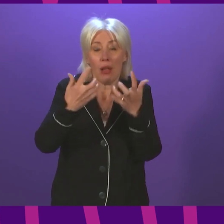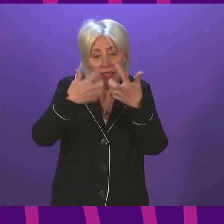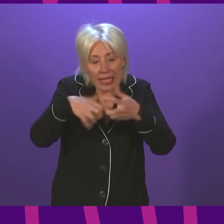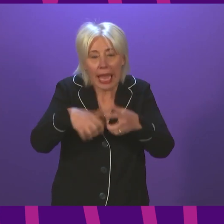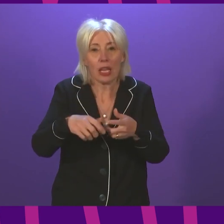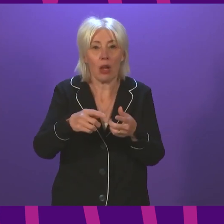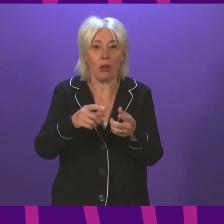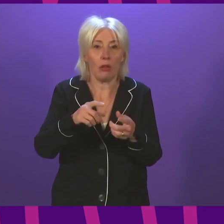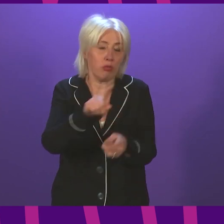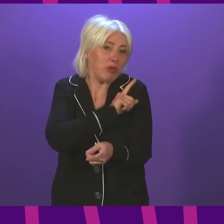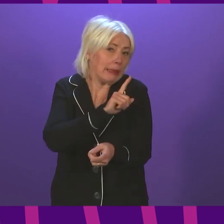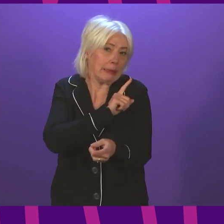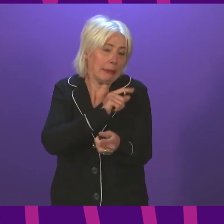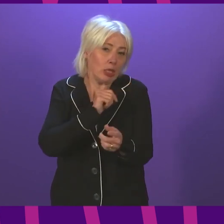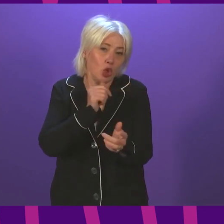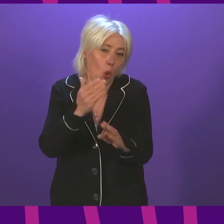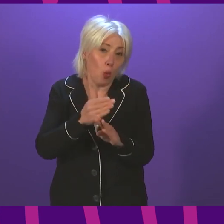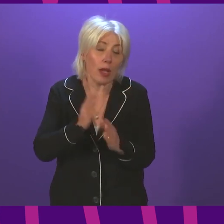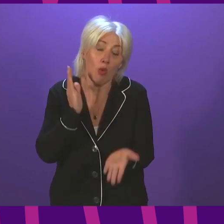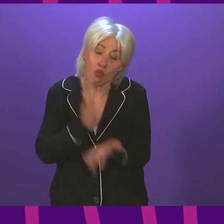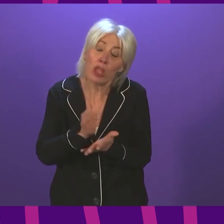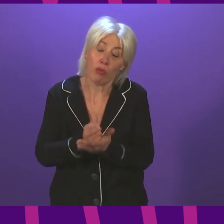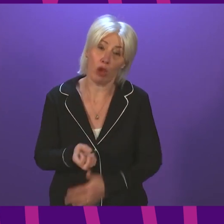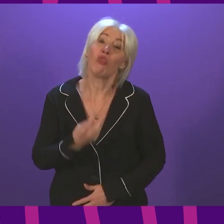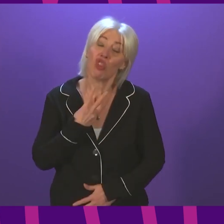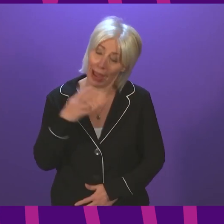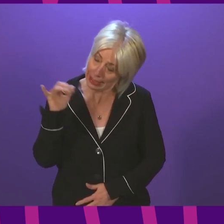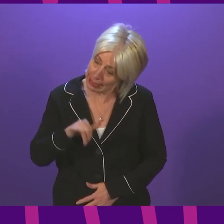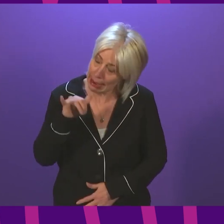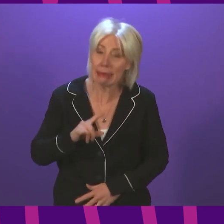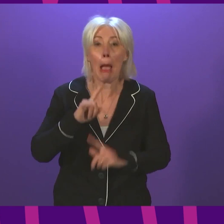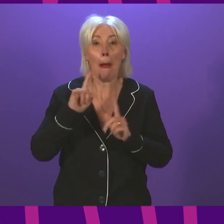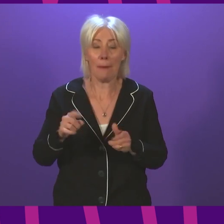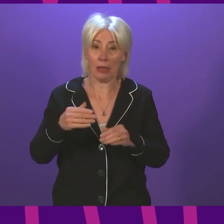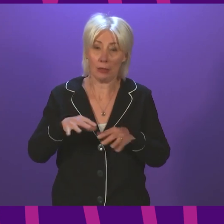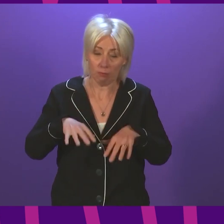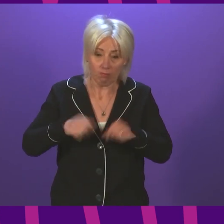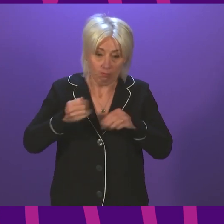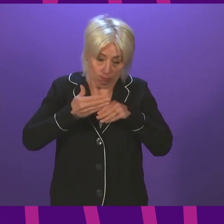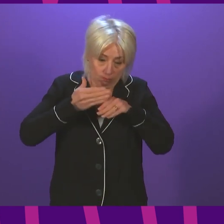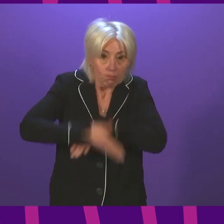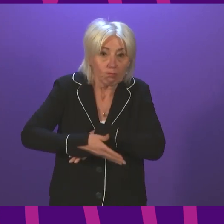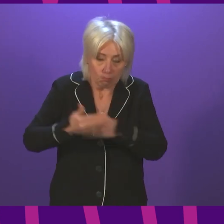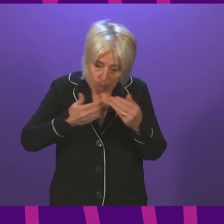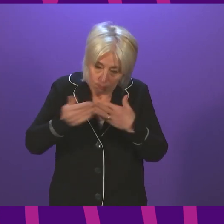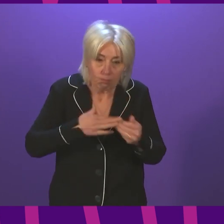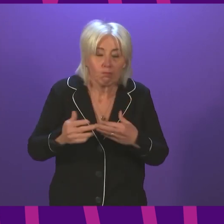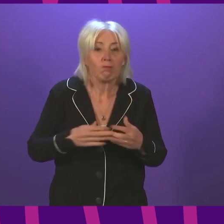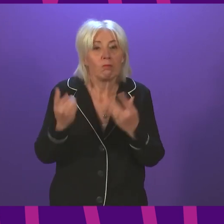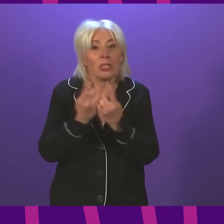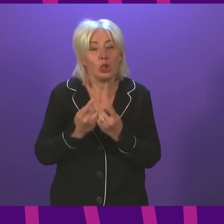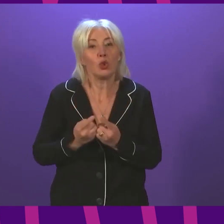reasons for that. It is deeply regrettable, but action was taken to resolve the issue. The issue